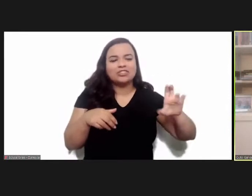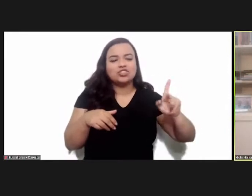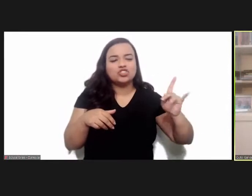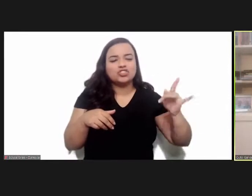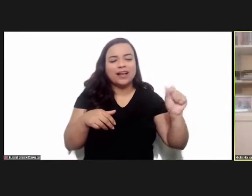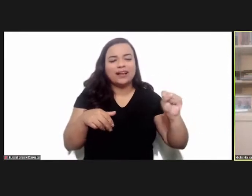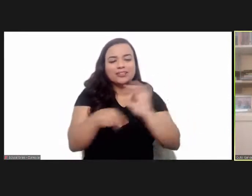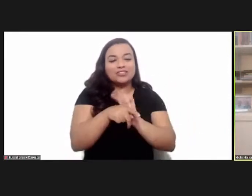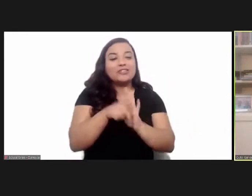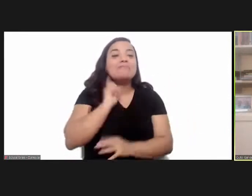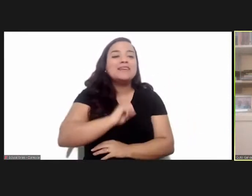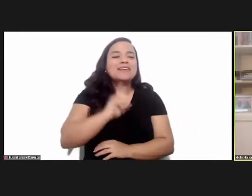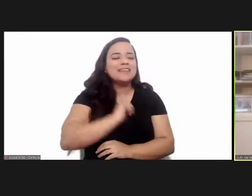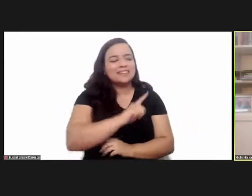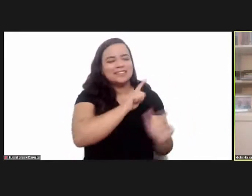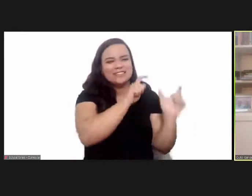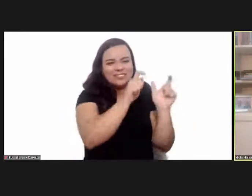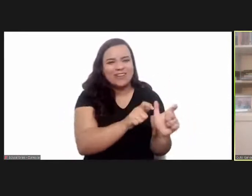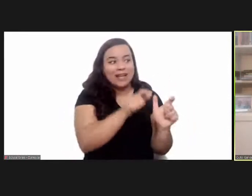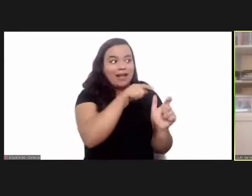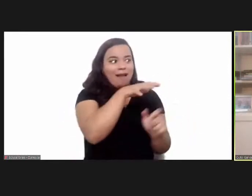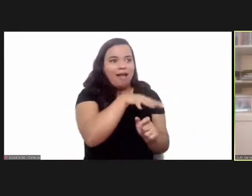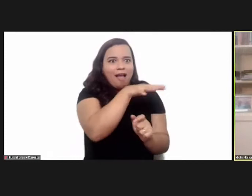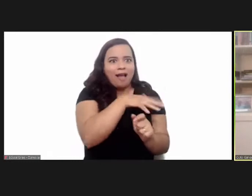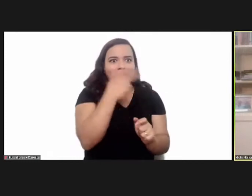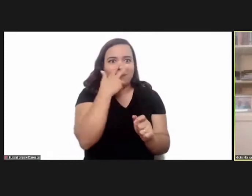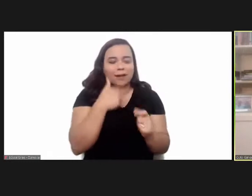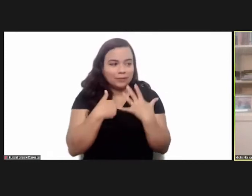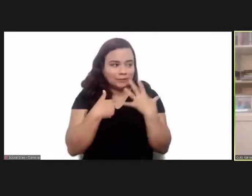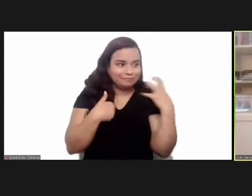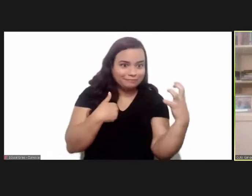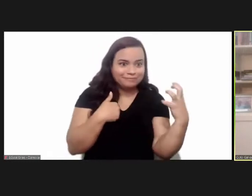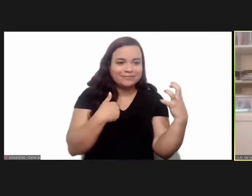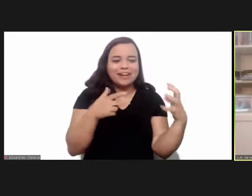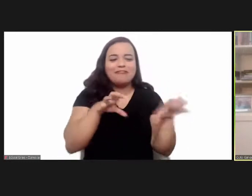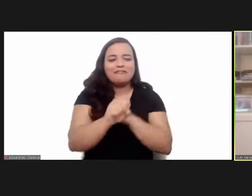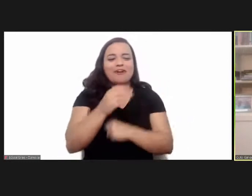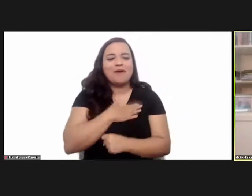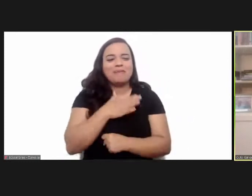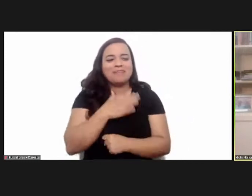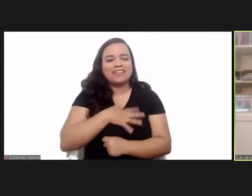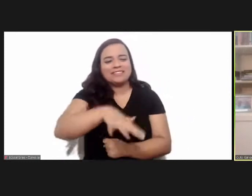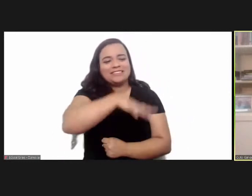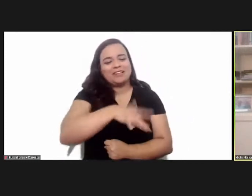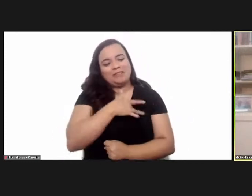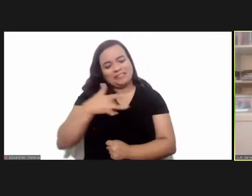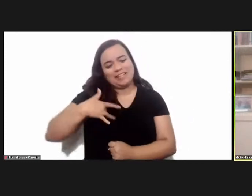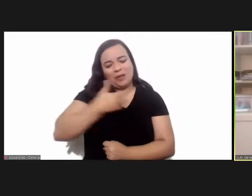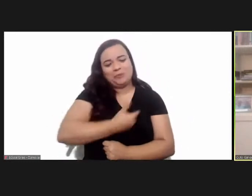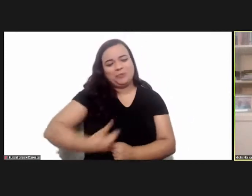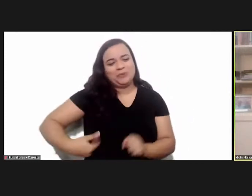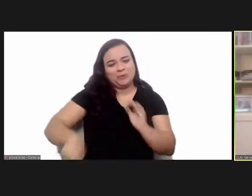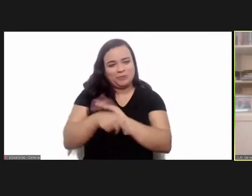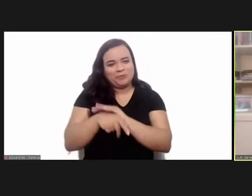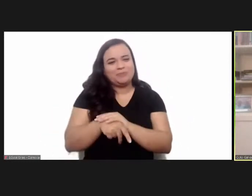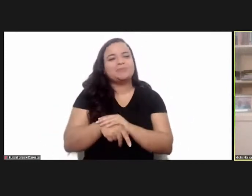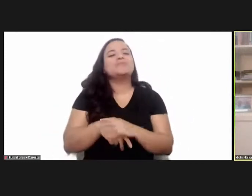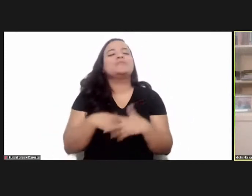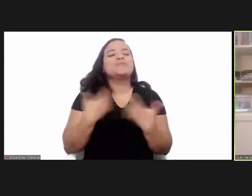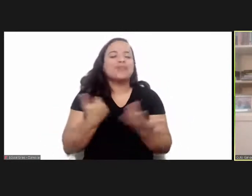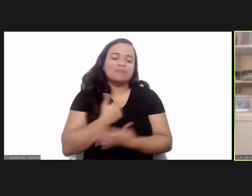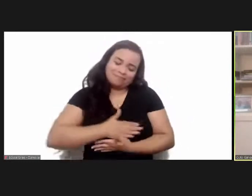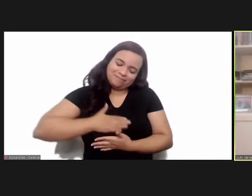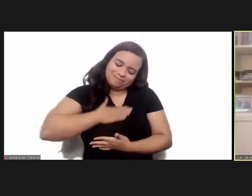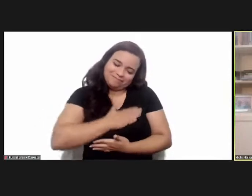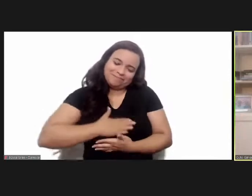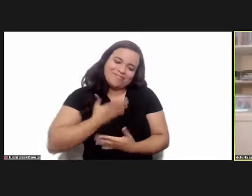this area historically has been connected to my own background in public health so it's a huge pleasure pleasure